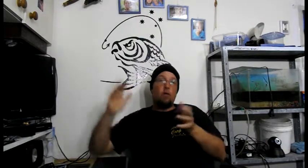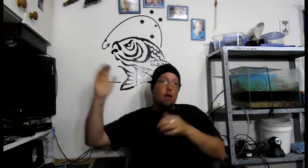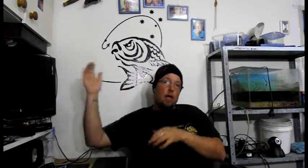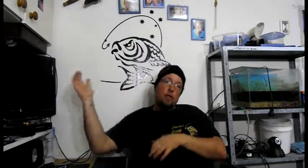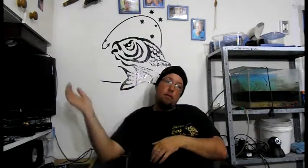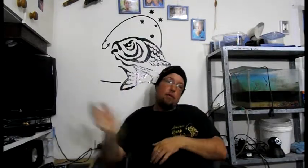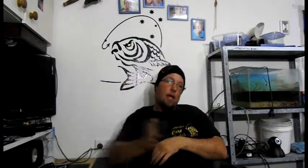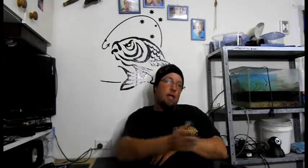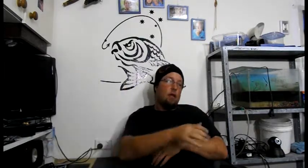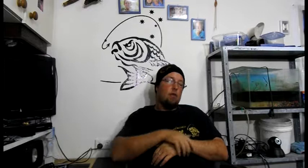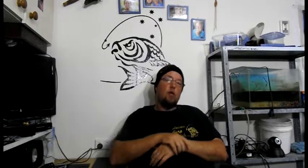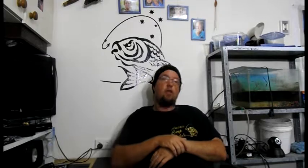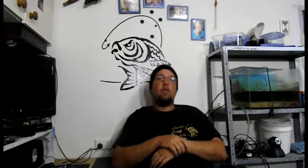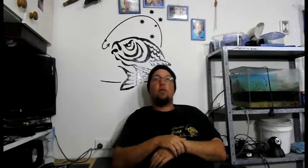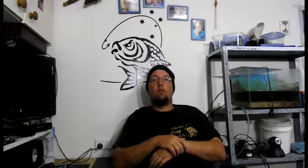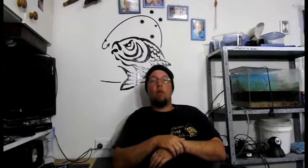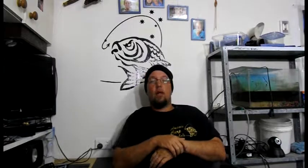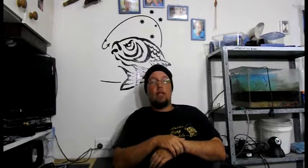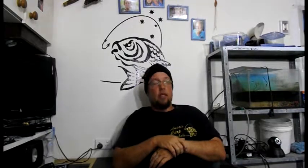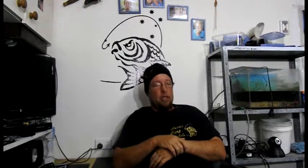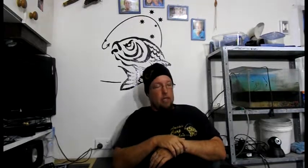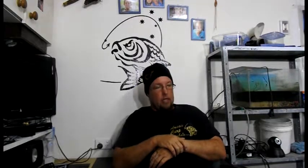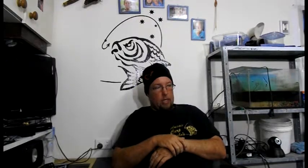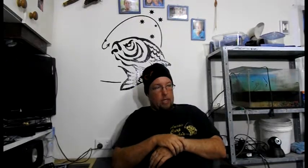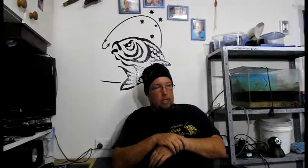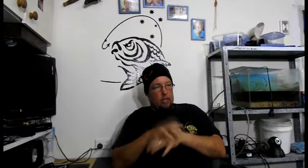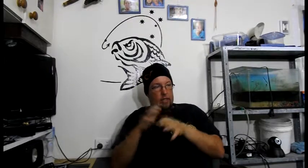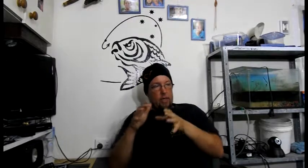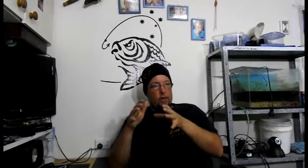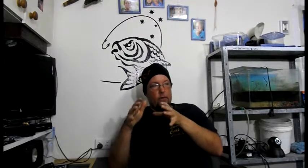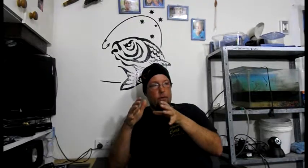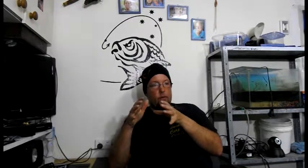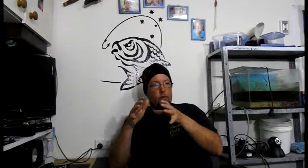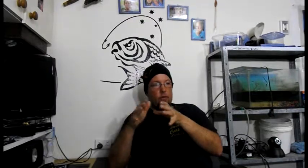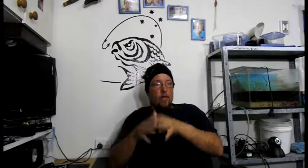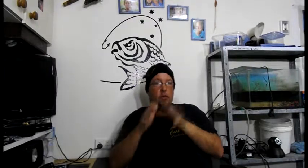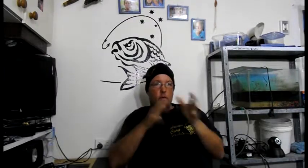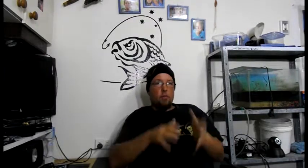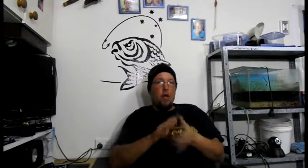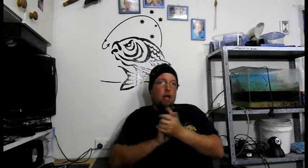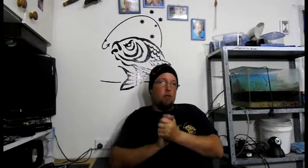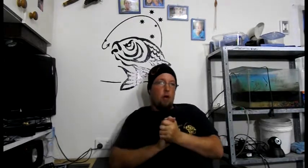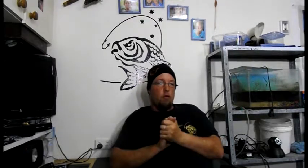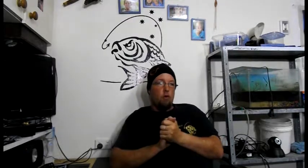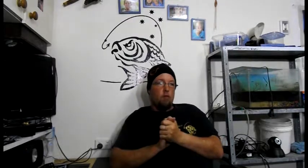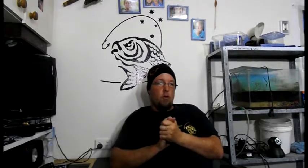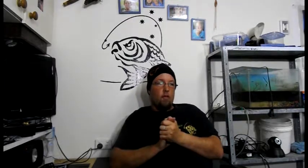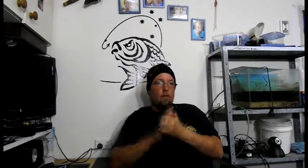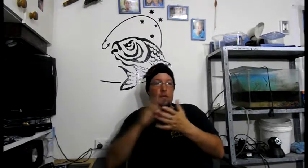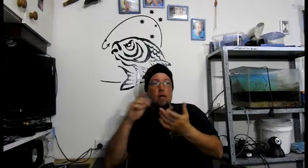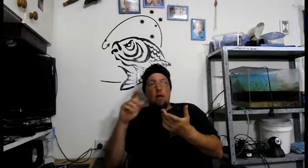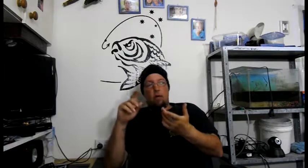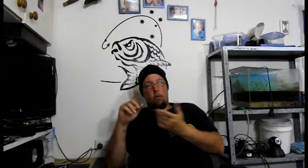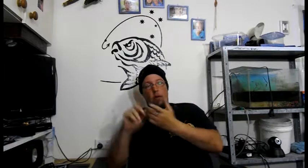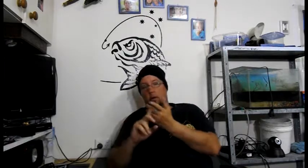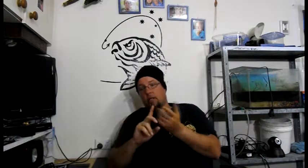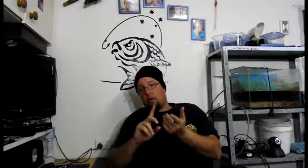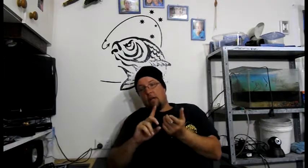rains. That then runs off. Into the waterways. So. That's caused by. Agricultural runoff. We're also. On our